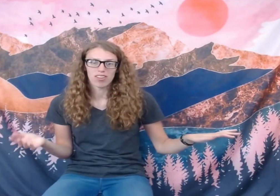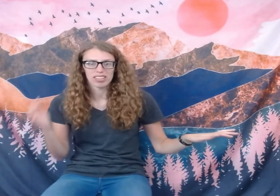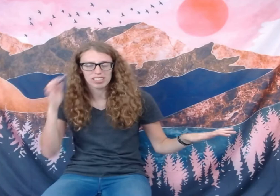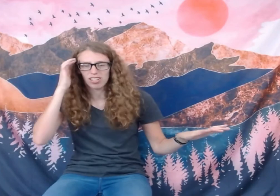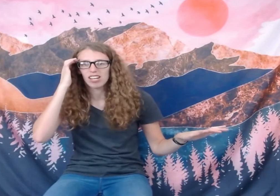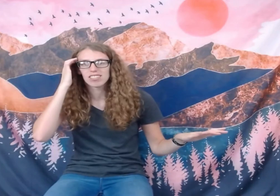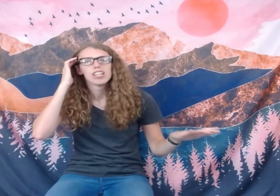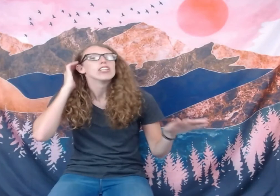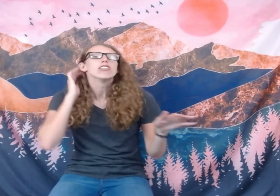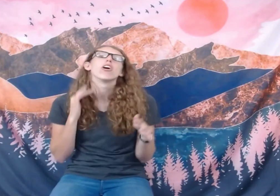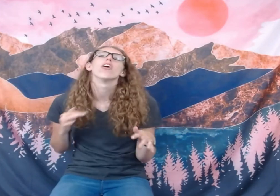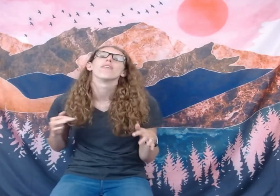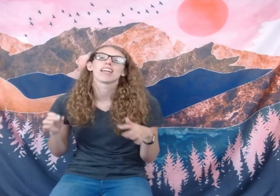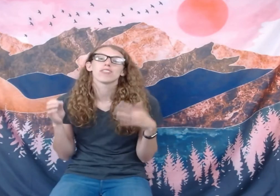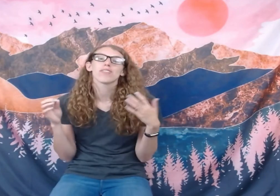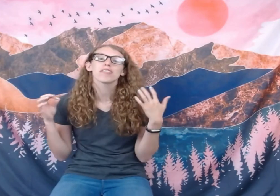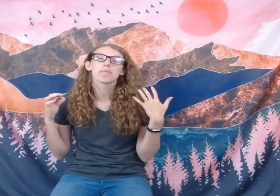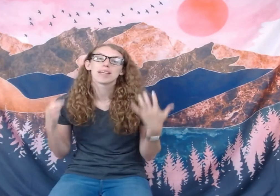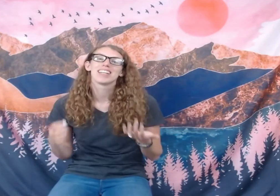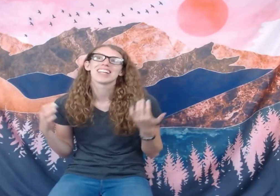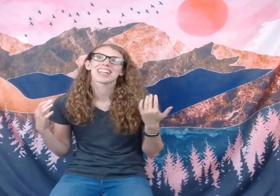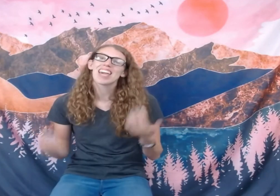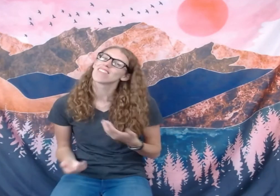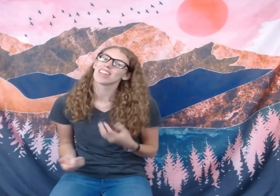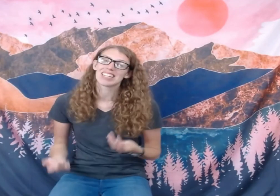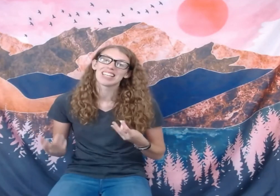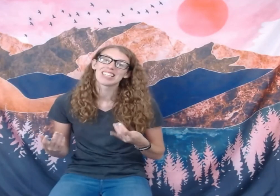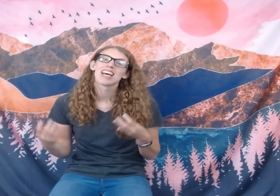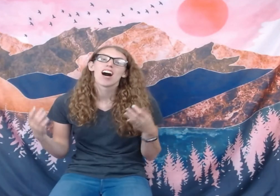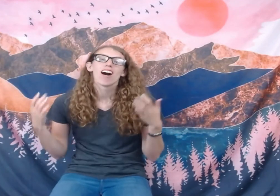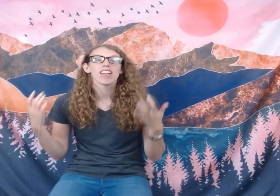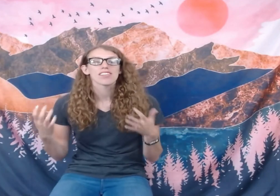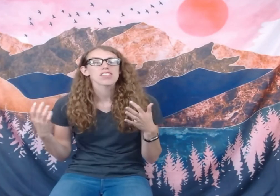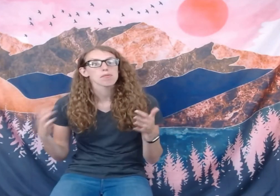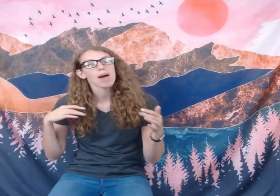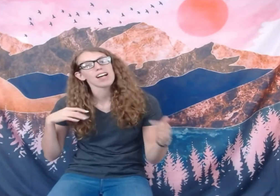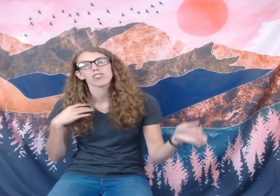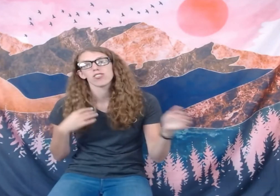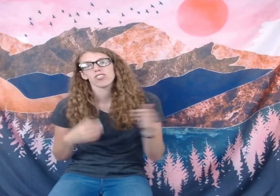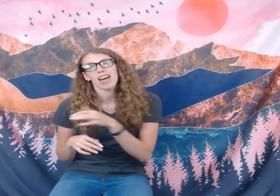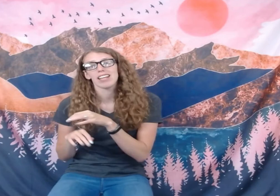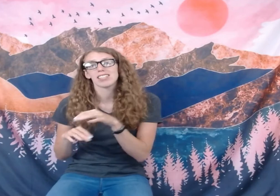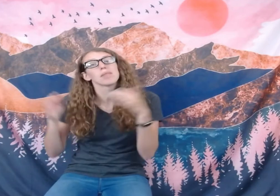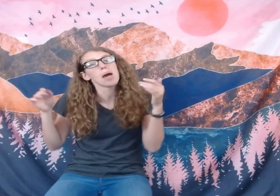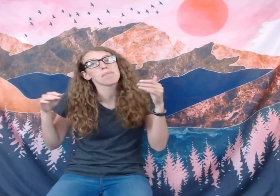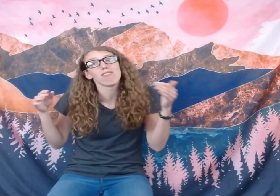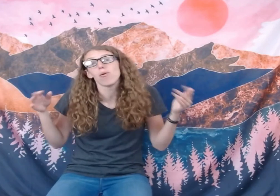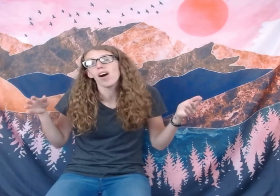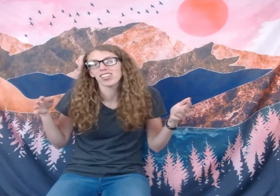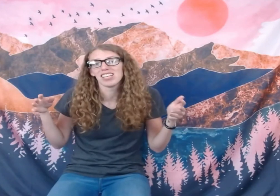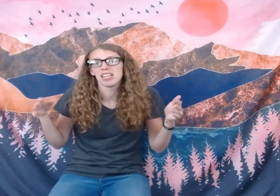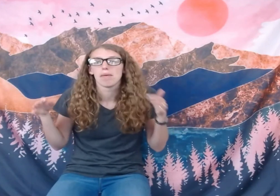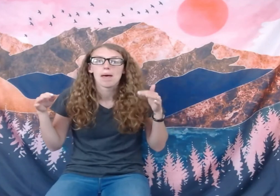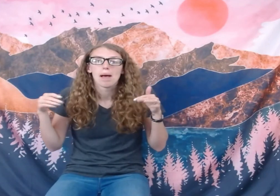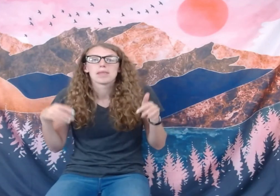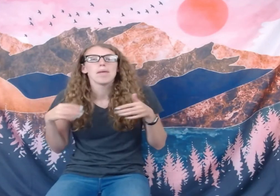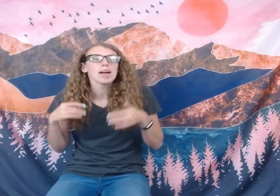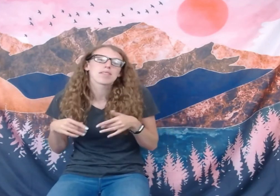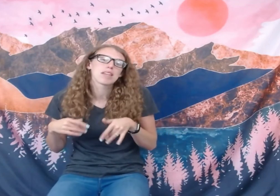crawling across. So if you've ever been in a cave like this, a lot of times passages that sometimes have water in them, the bottom of